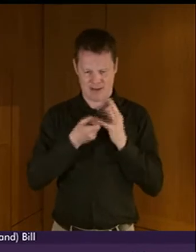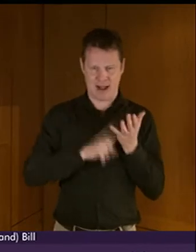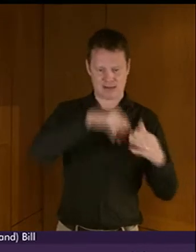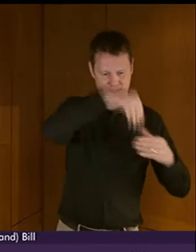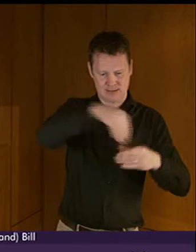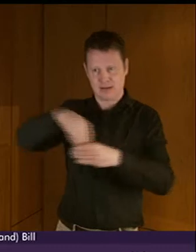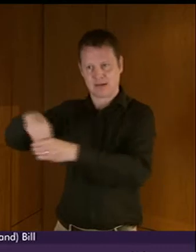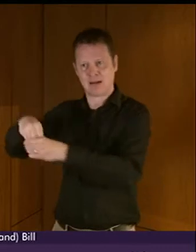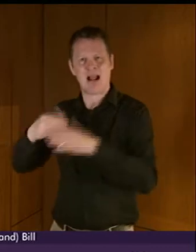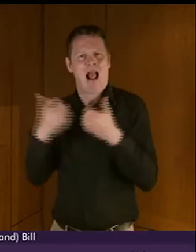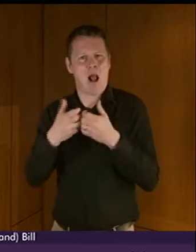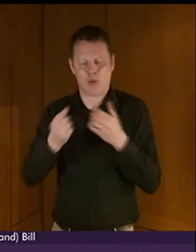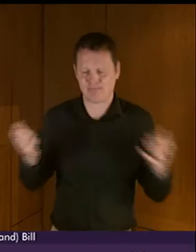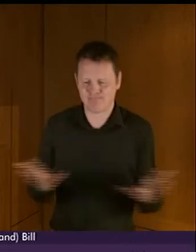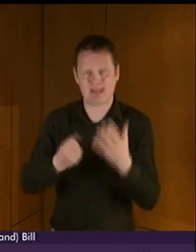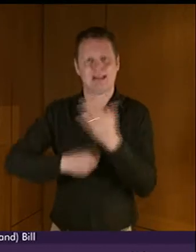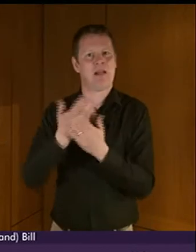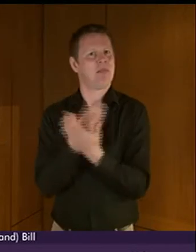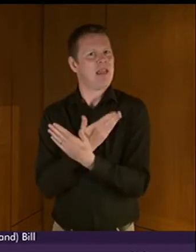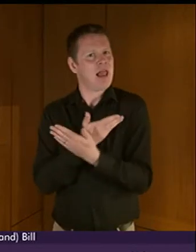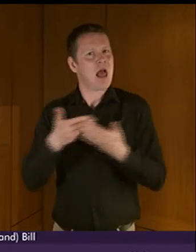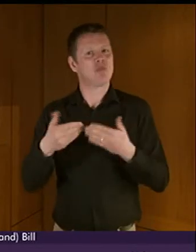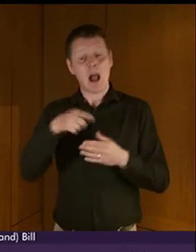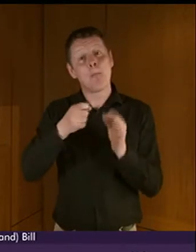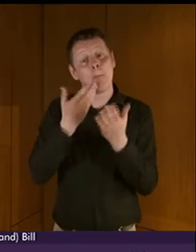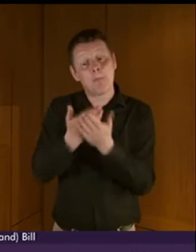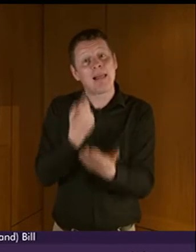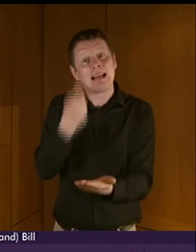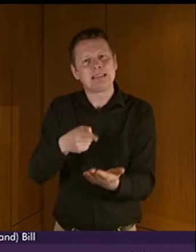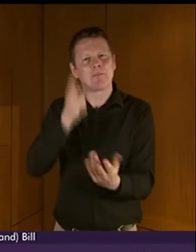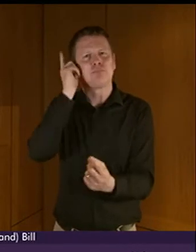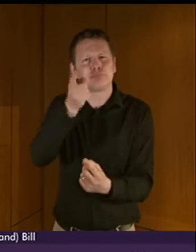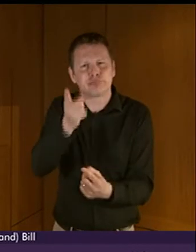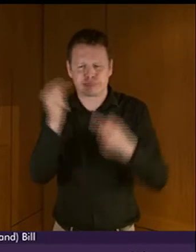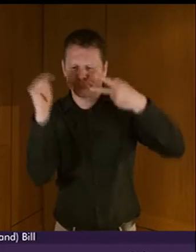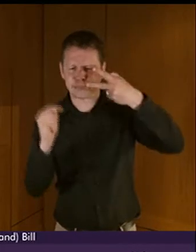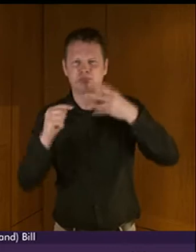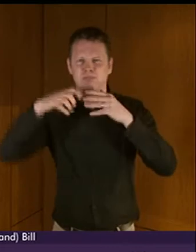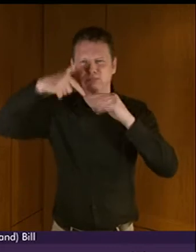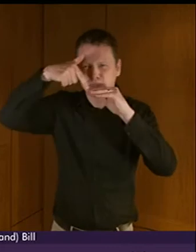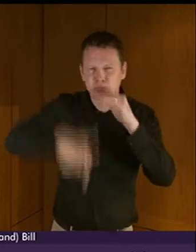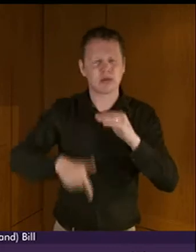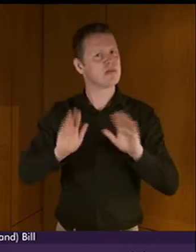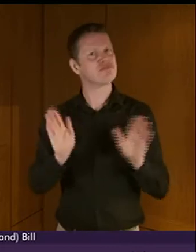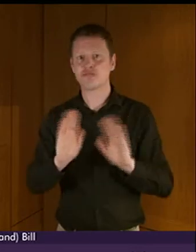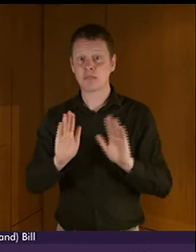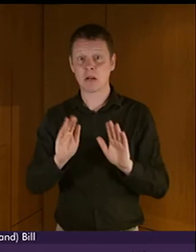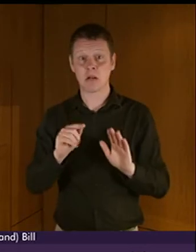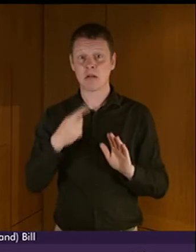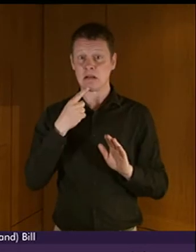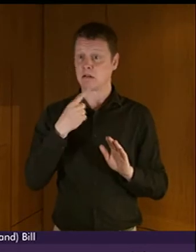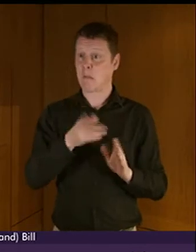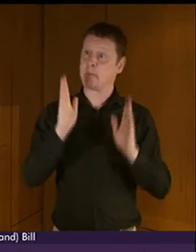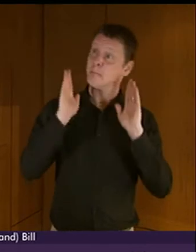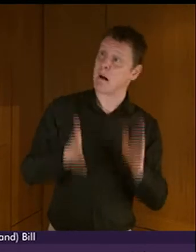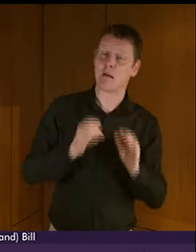the language. The bill is not overly prescriptive. It does not require BSL to be a modern language in schools. For